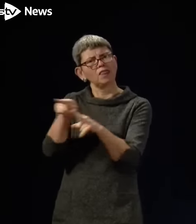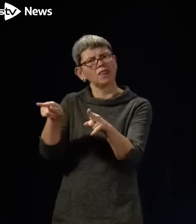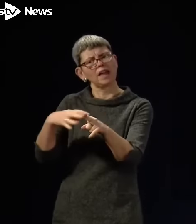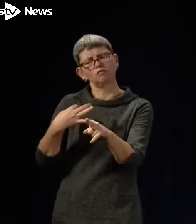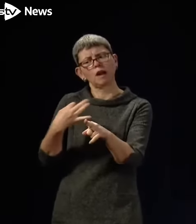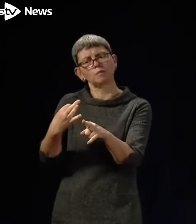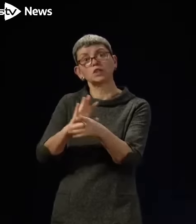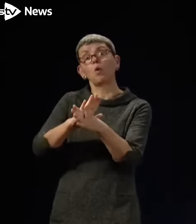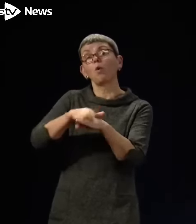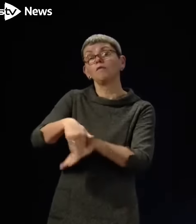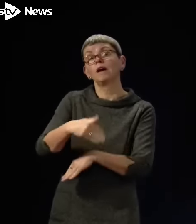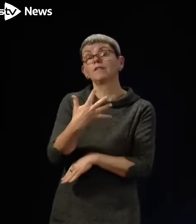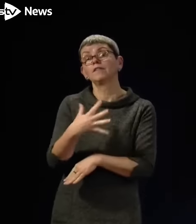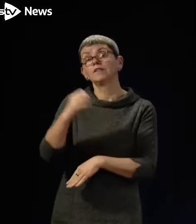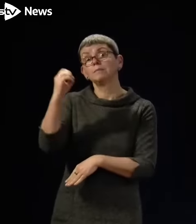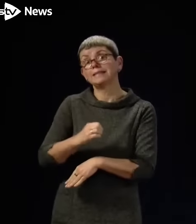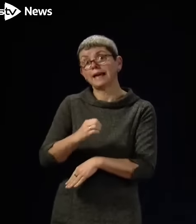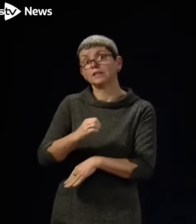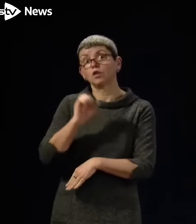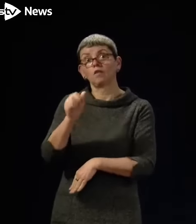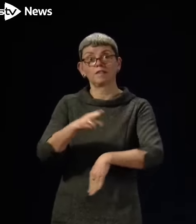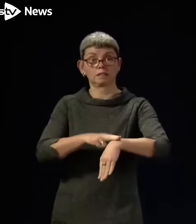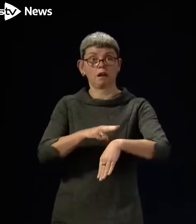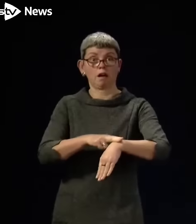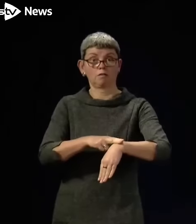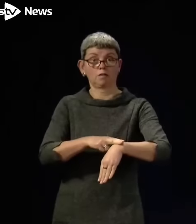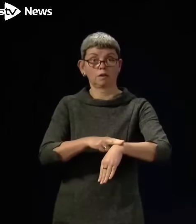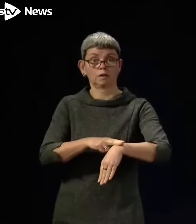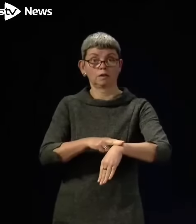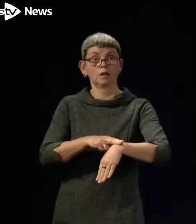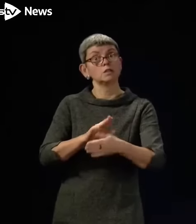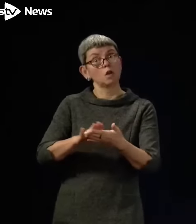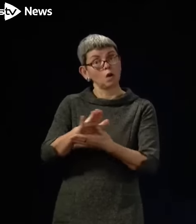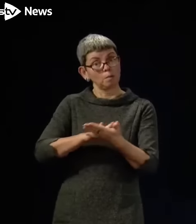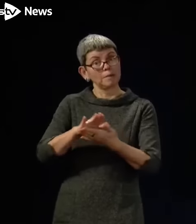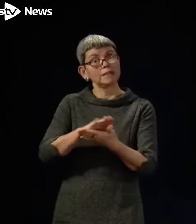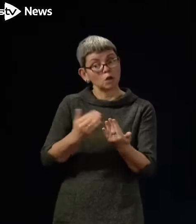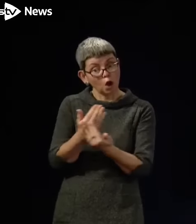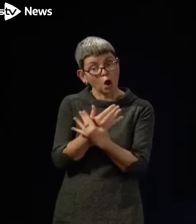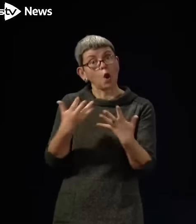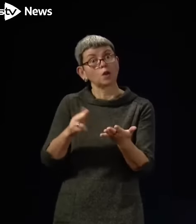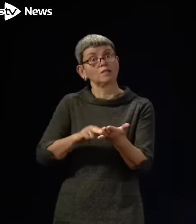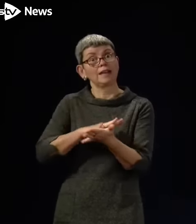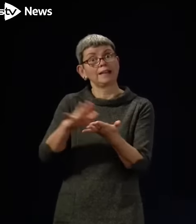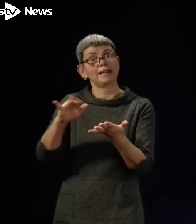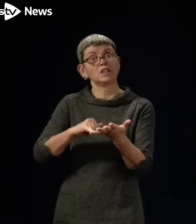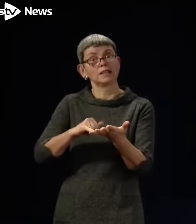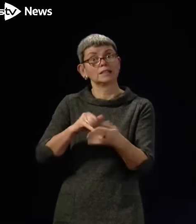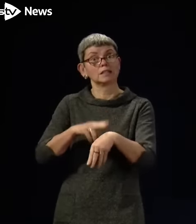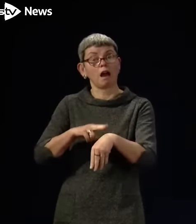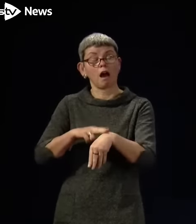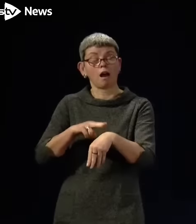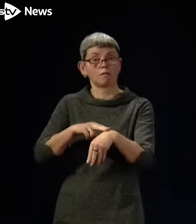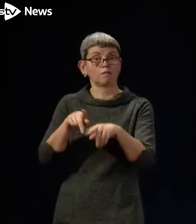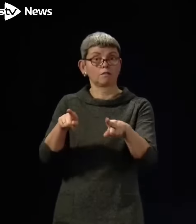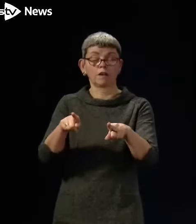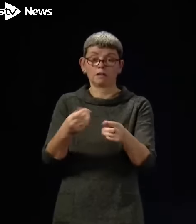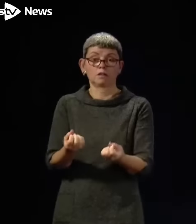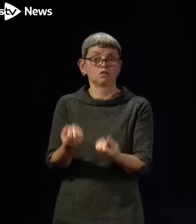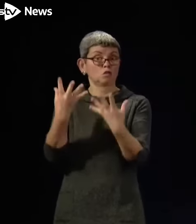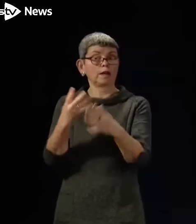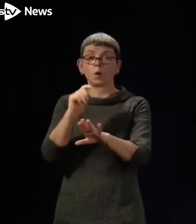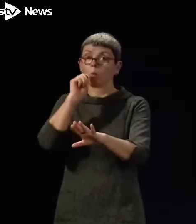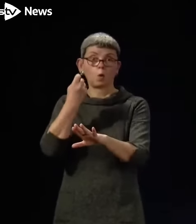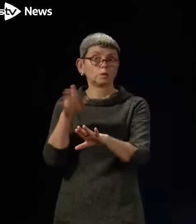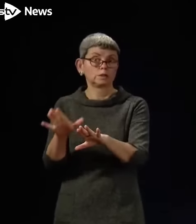I'm right in that, more than half of the NHS workforce. So there's already a considerable part of the NHS workforce for whom industrial action